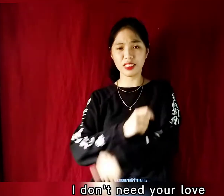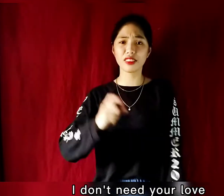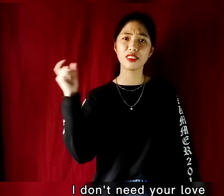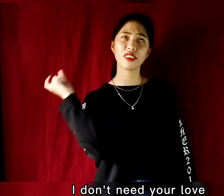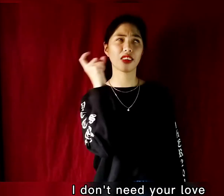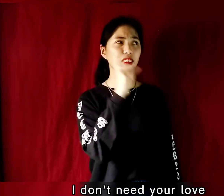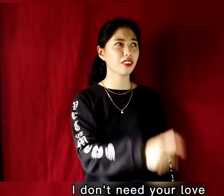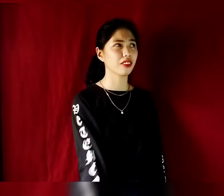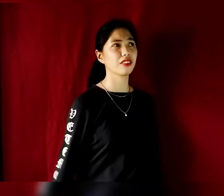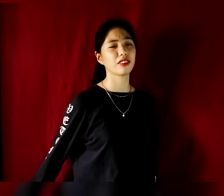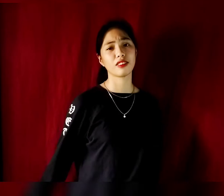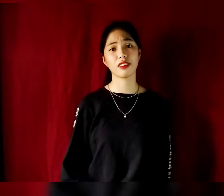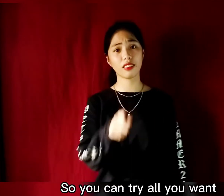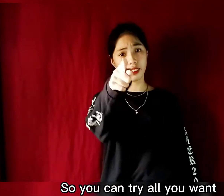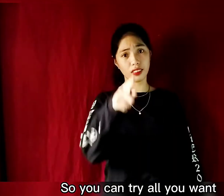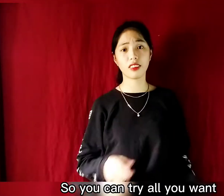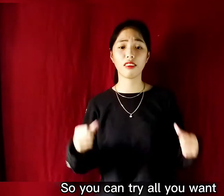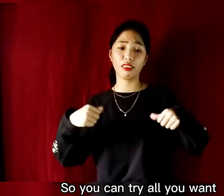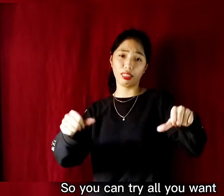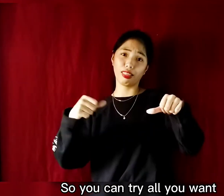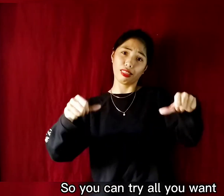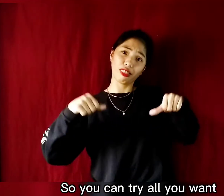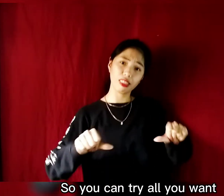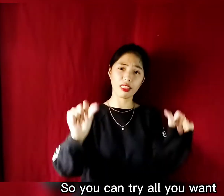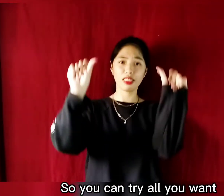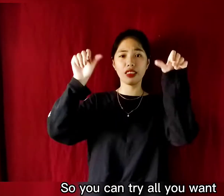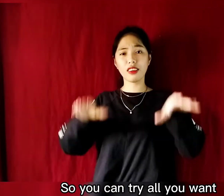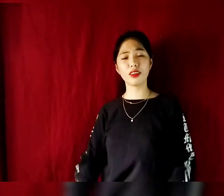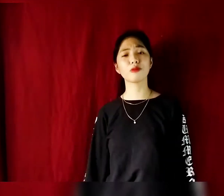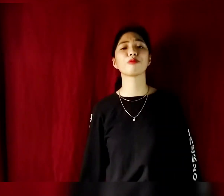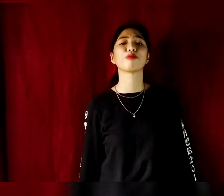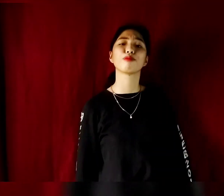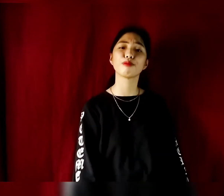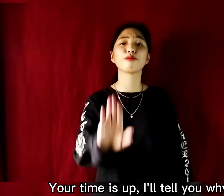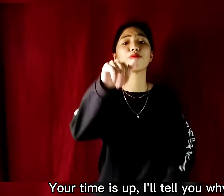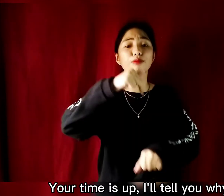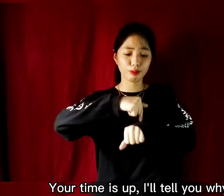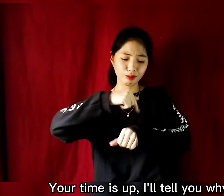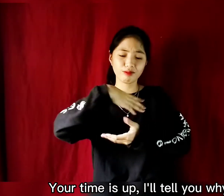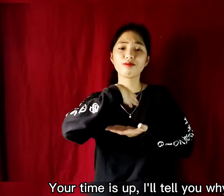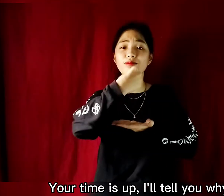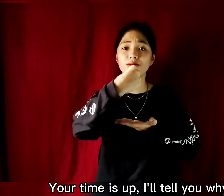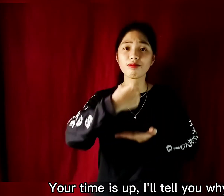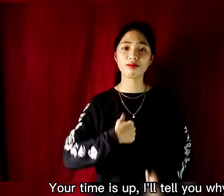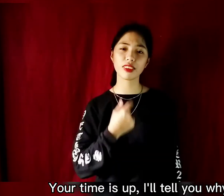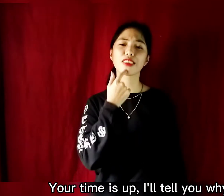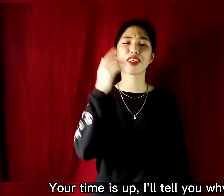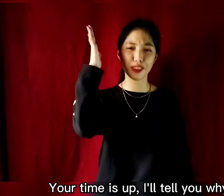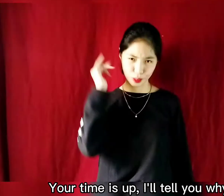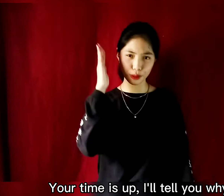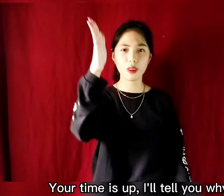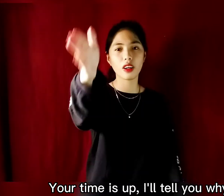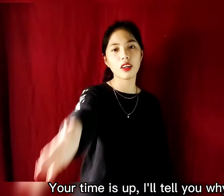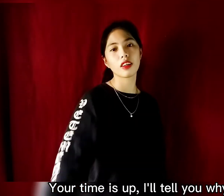need your love So you can try all you want Your time is up, I'll tell you why